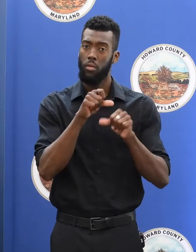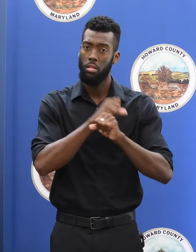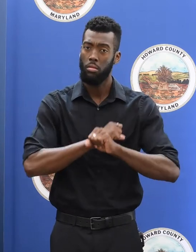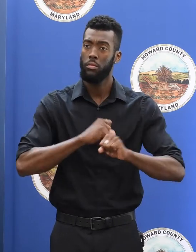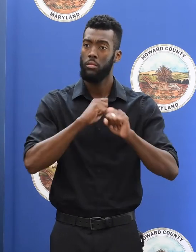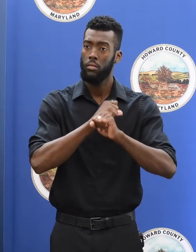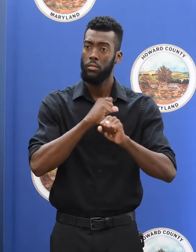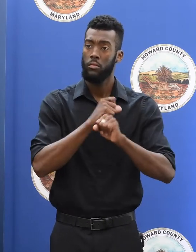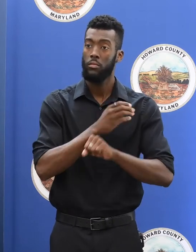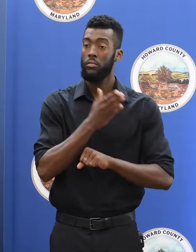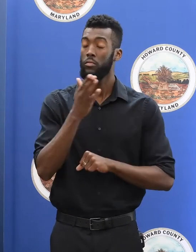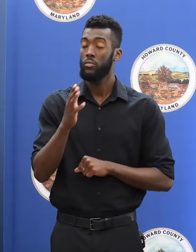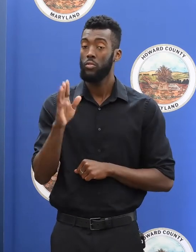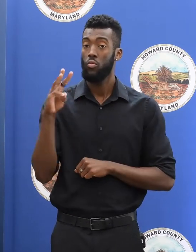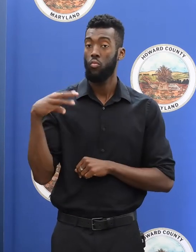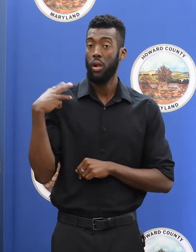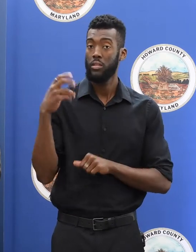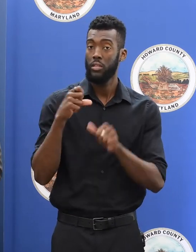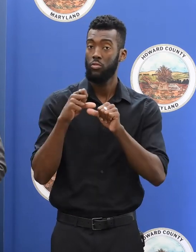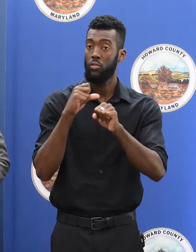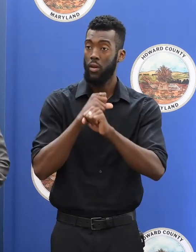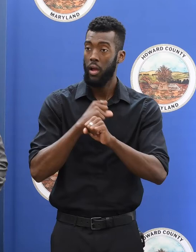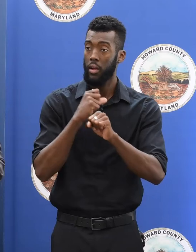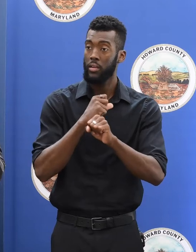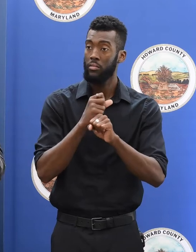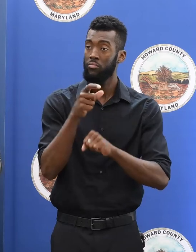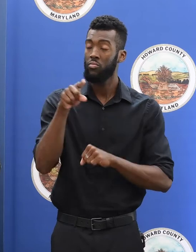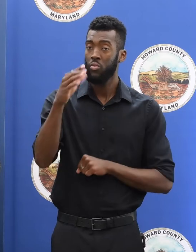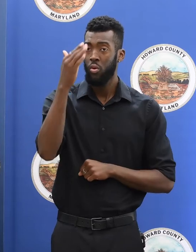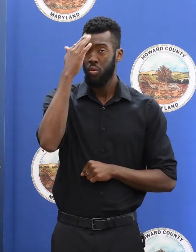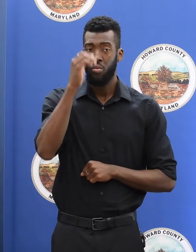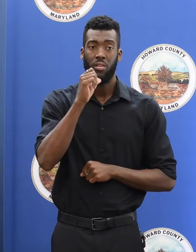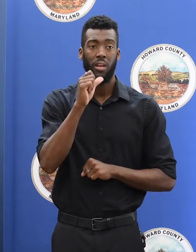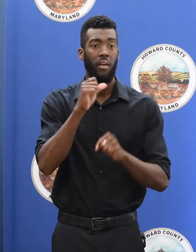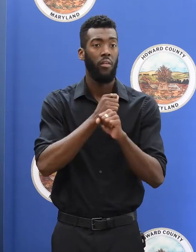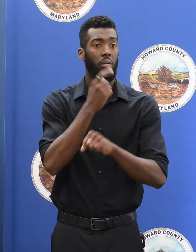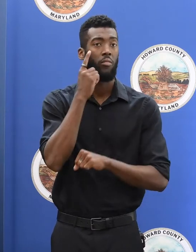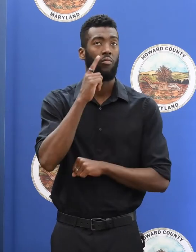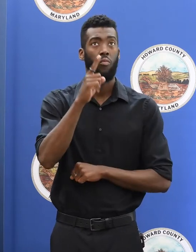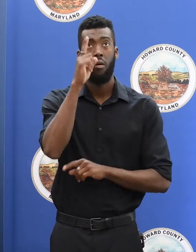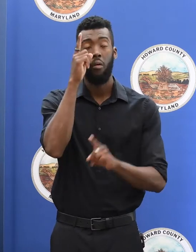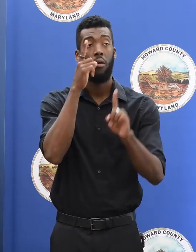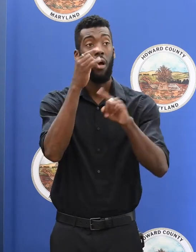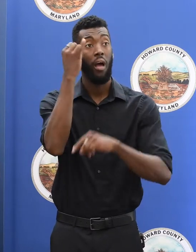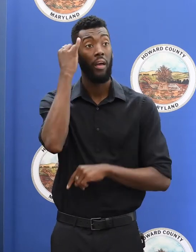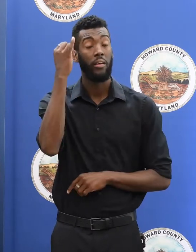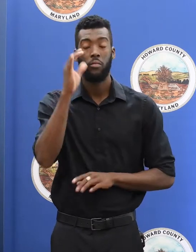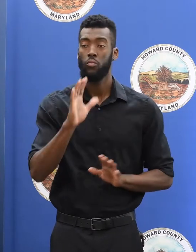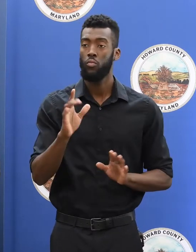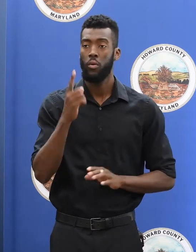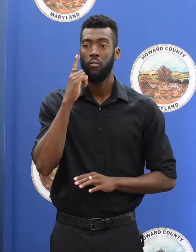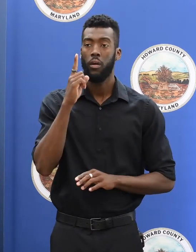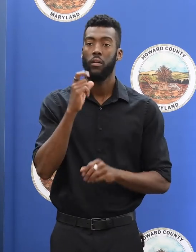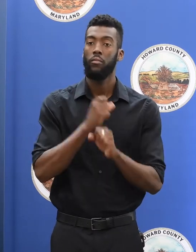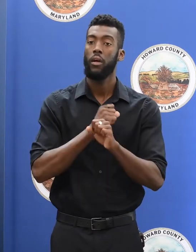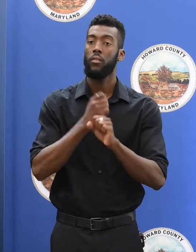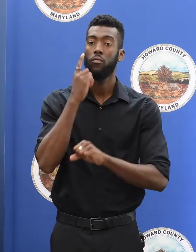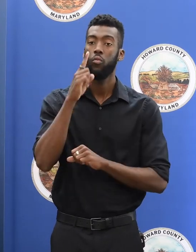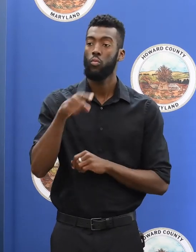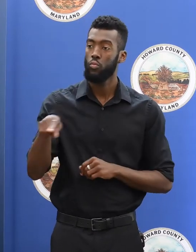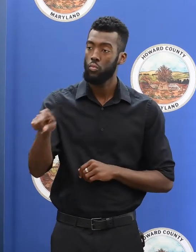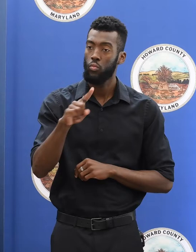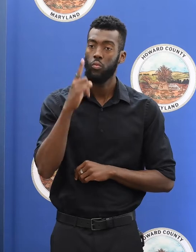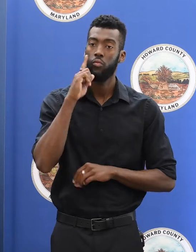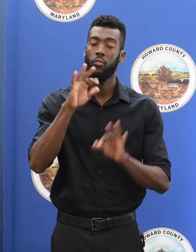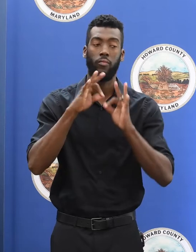our friends in Washington continue to fight, they know that they're not just fighting for an ideal, they're fighting for you. They're fighting